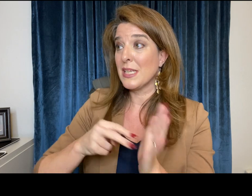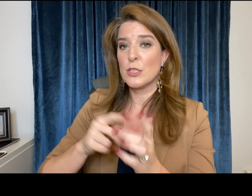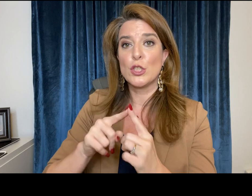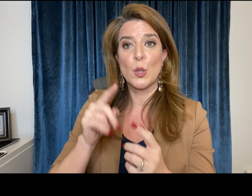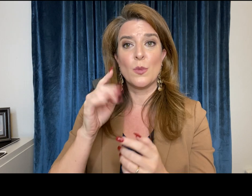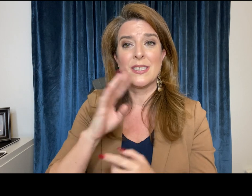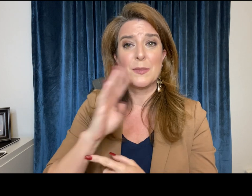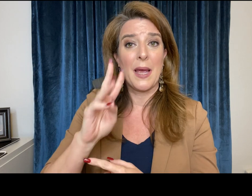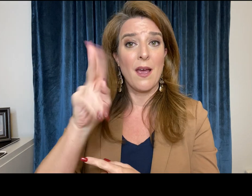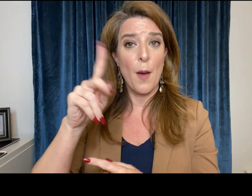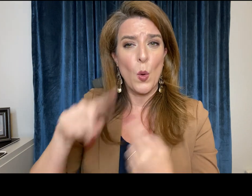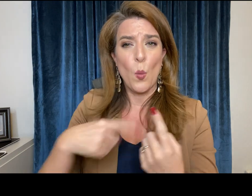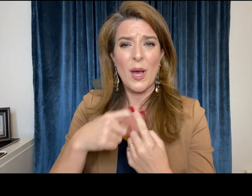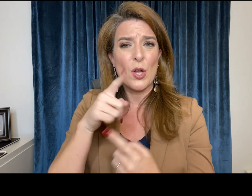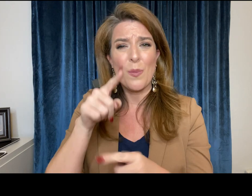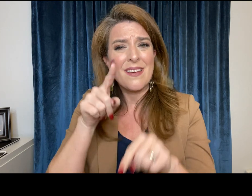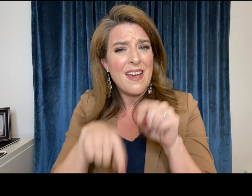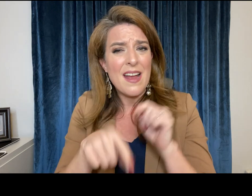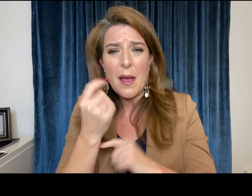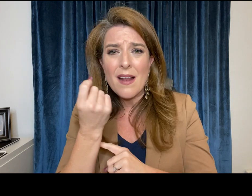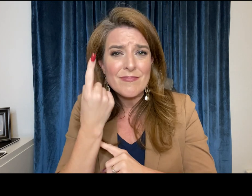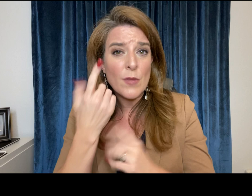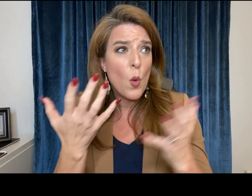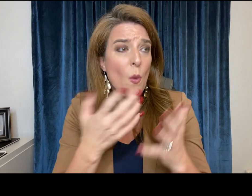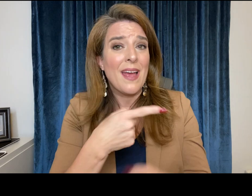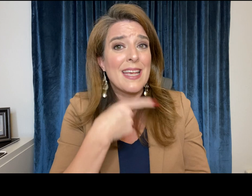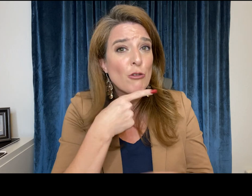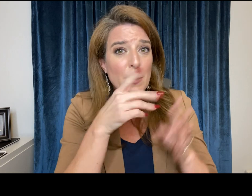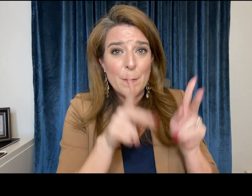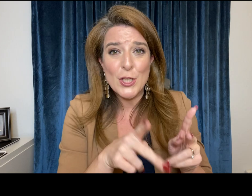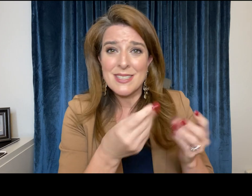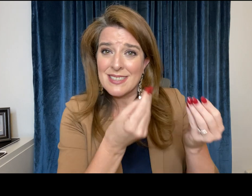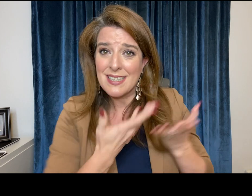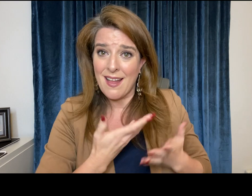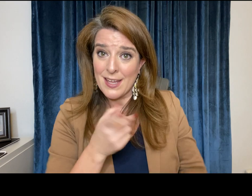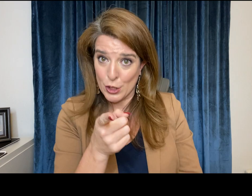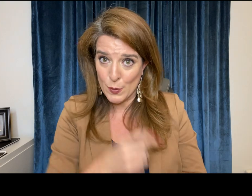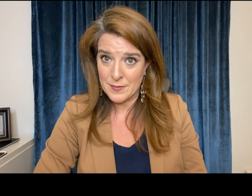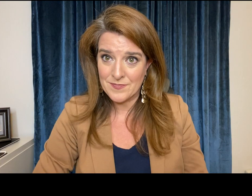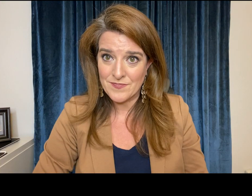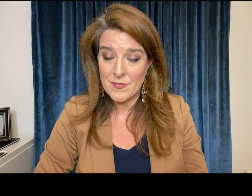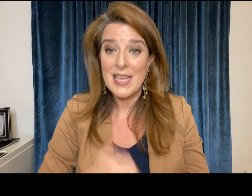it means to speak up when you can't comprehend what a hearing person is telling you